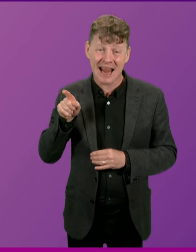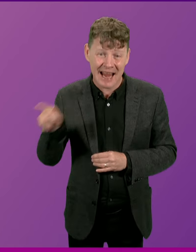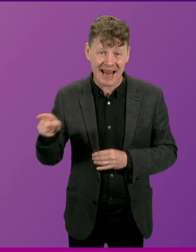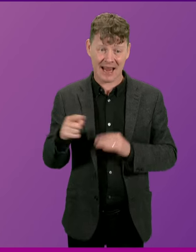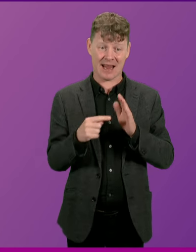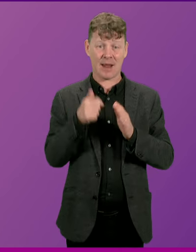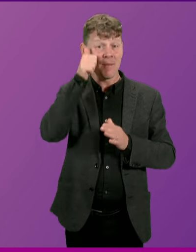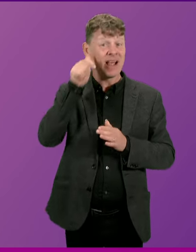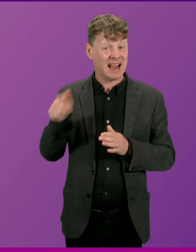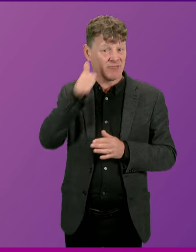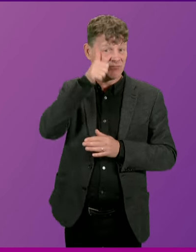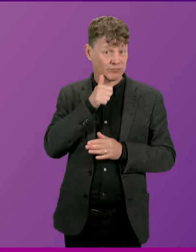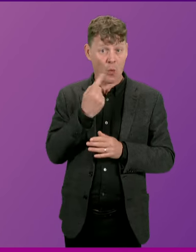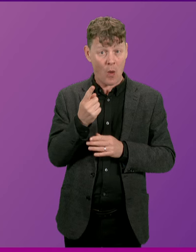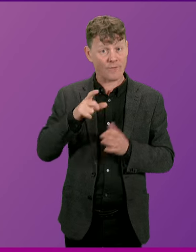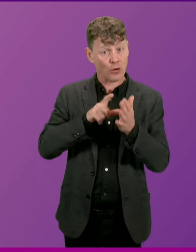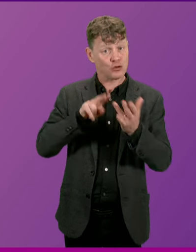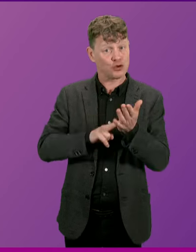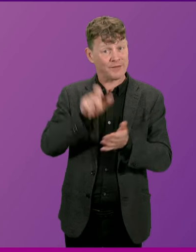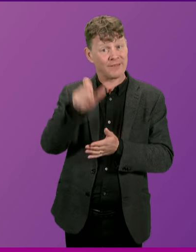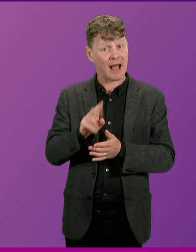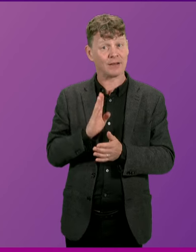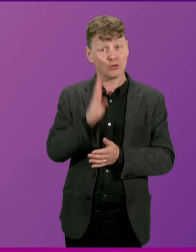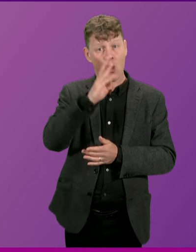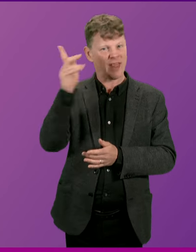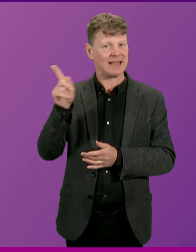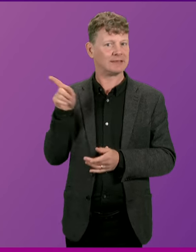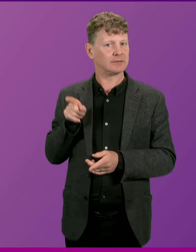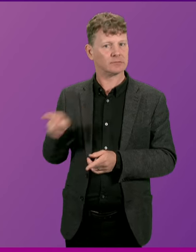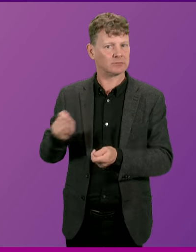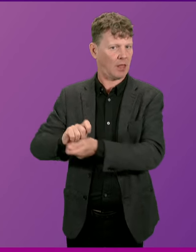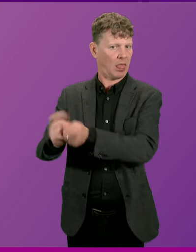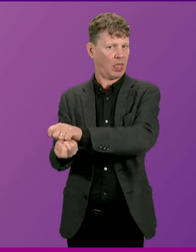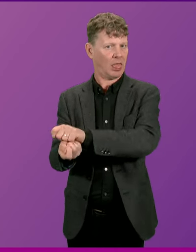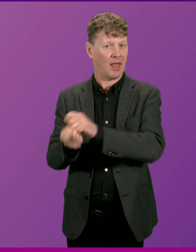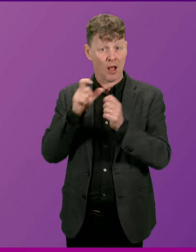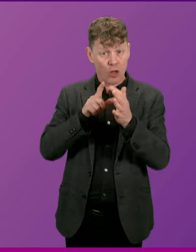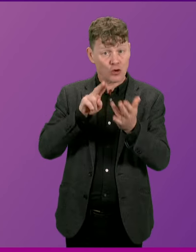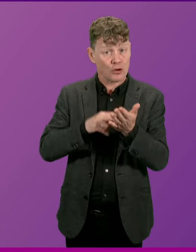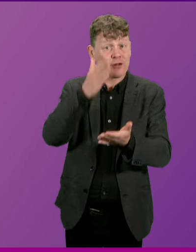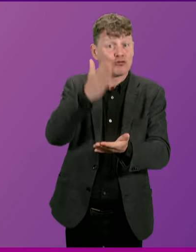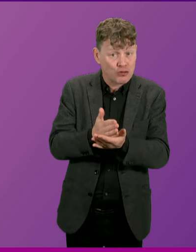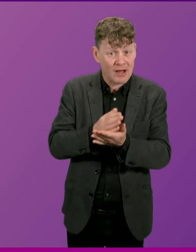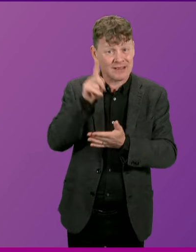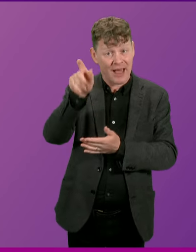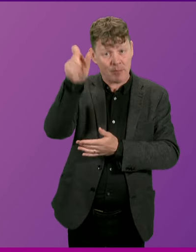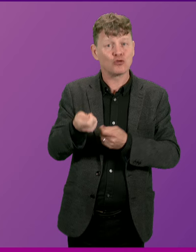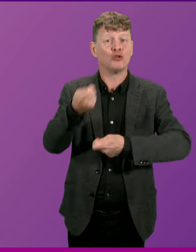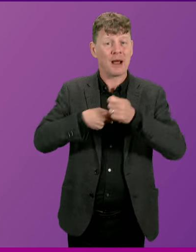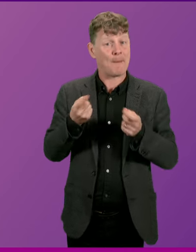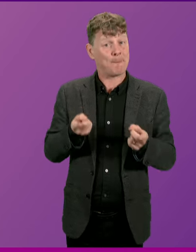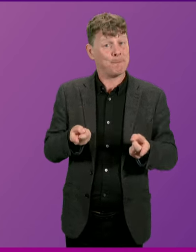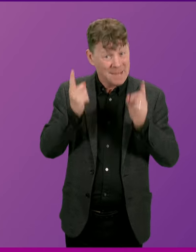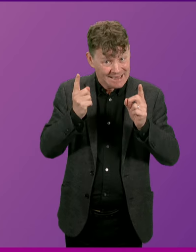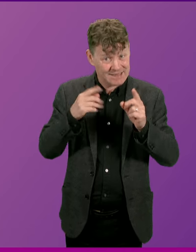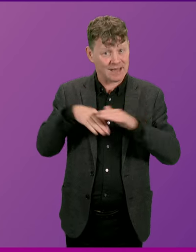the North-East, who the Conservatives trusted to be a minister in the UK